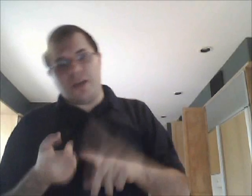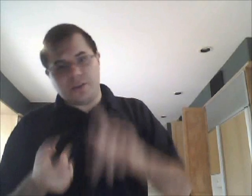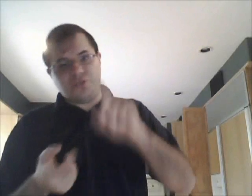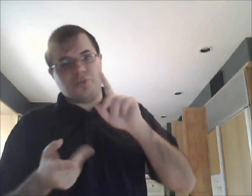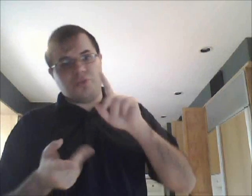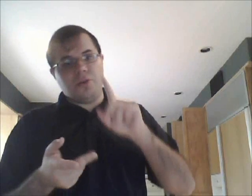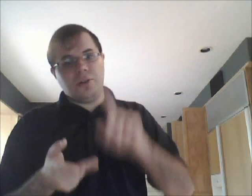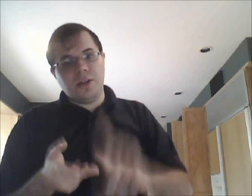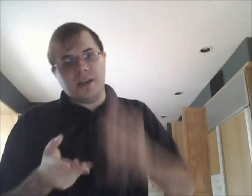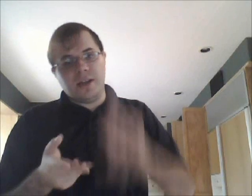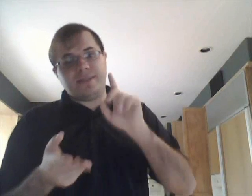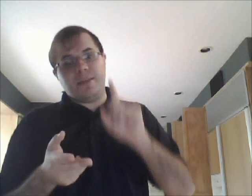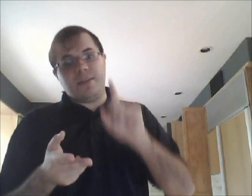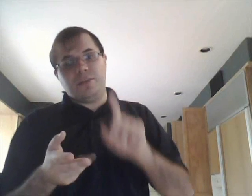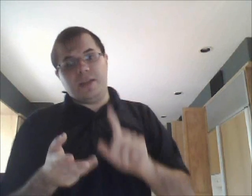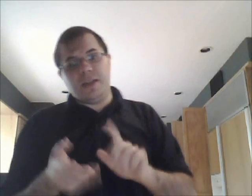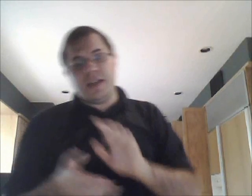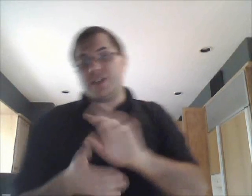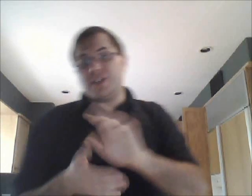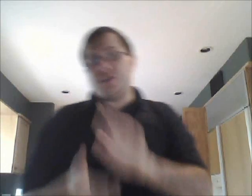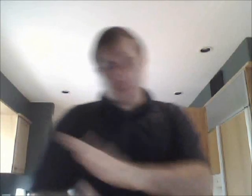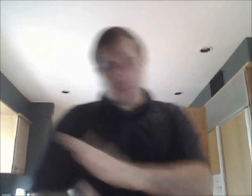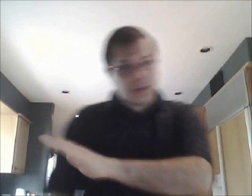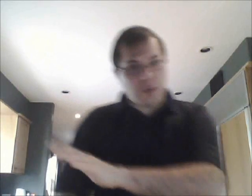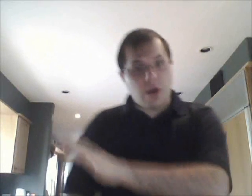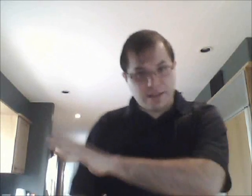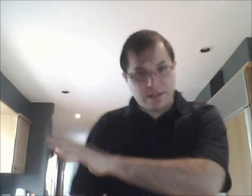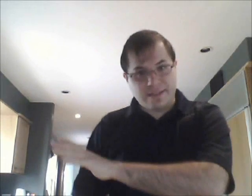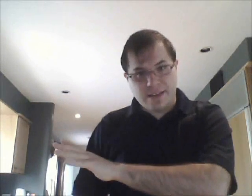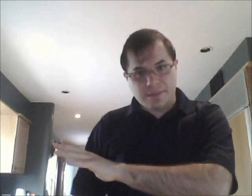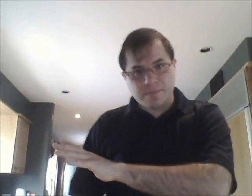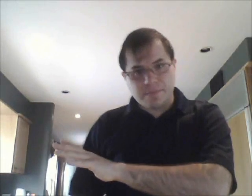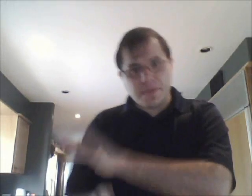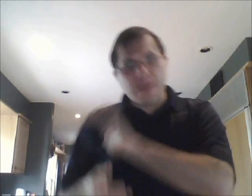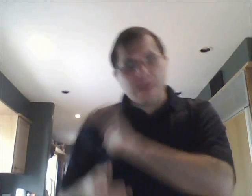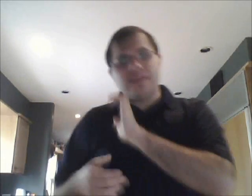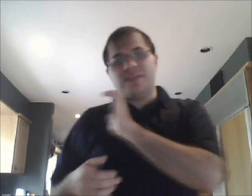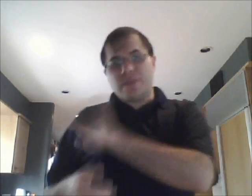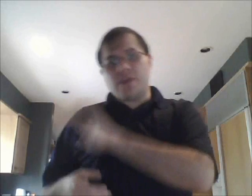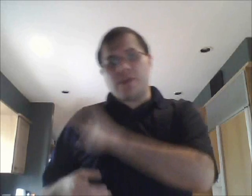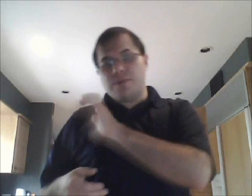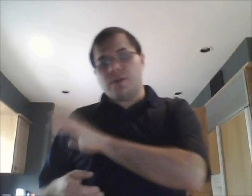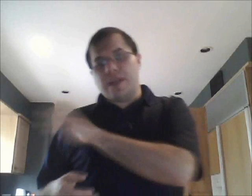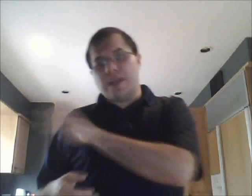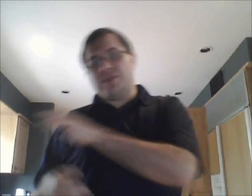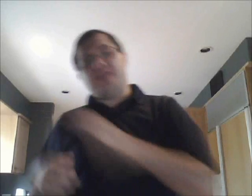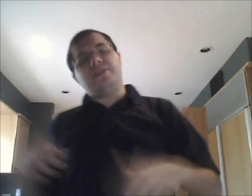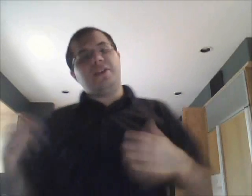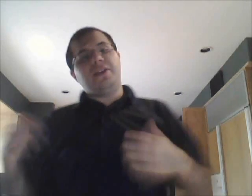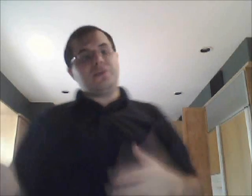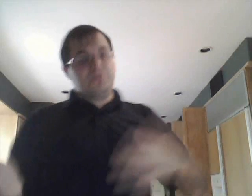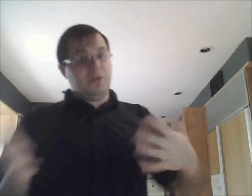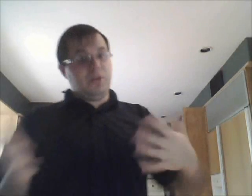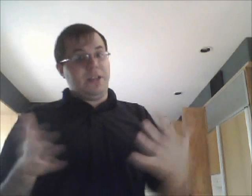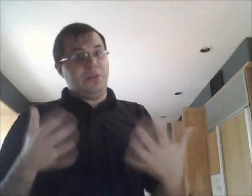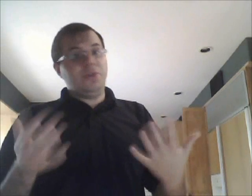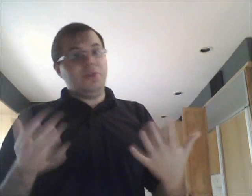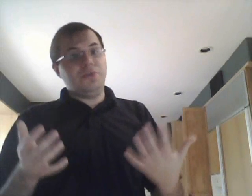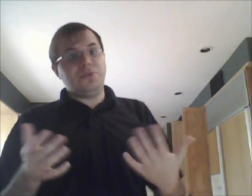control assembly etc etc on C. C is a very important language because it's what you use